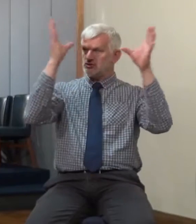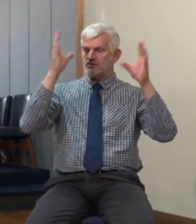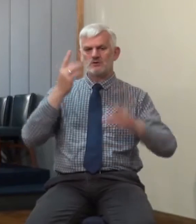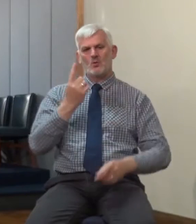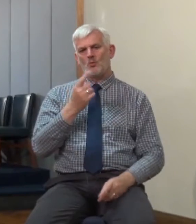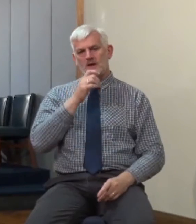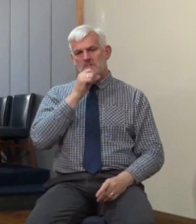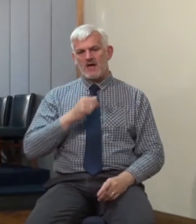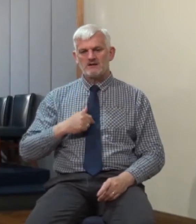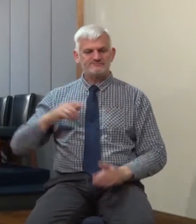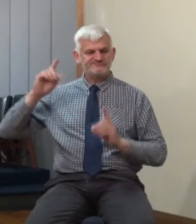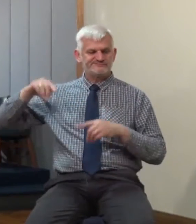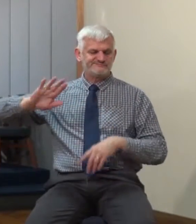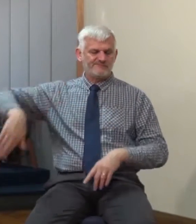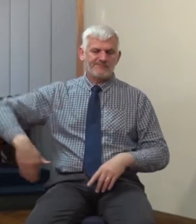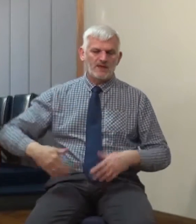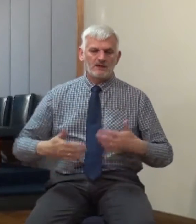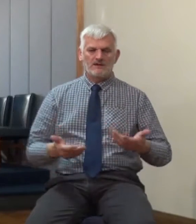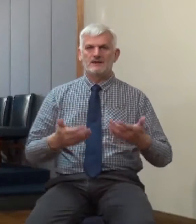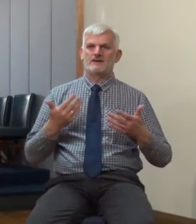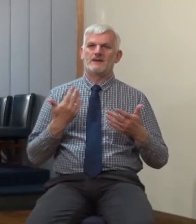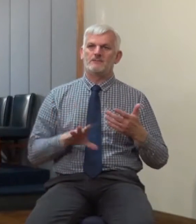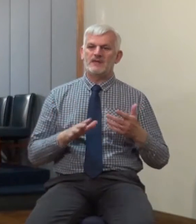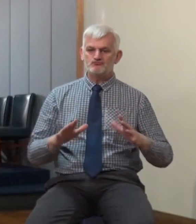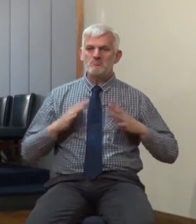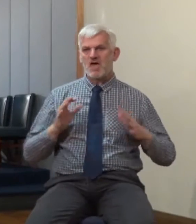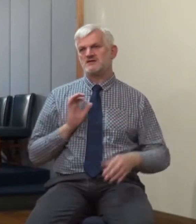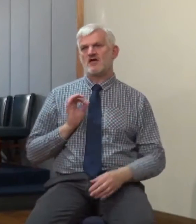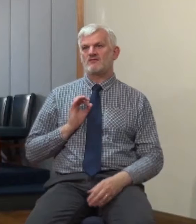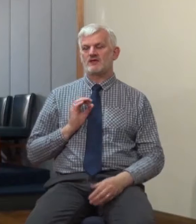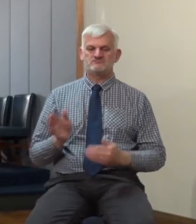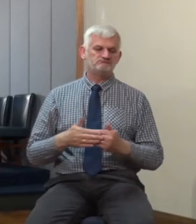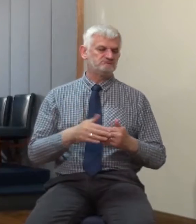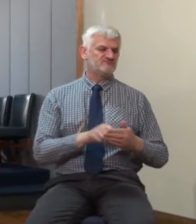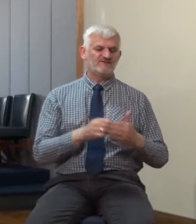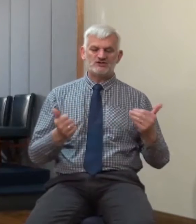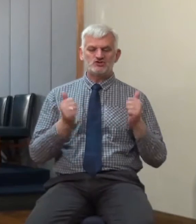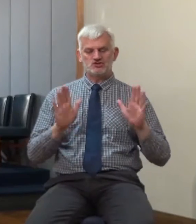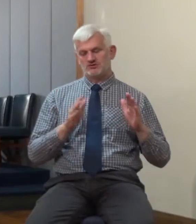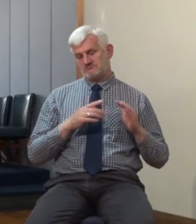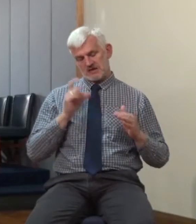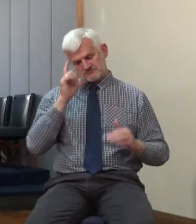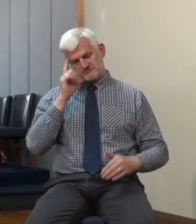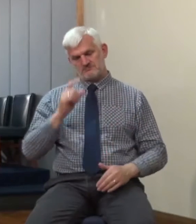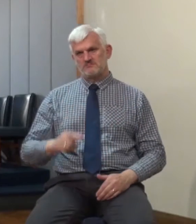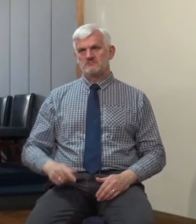a watch. And so his property is broken into maybe the dwelling area, maybe the stores outside,